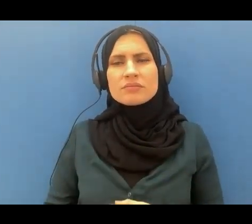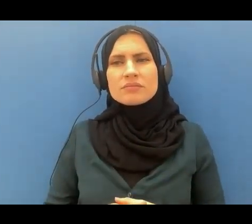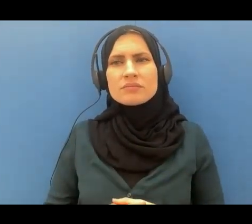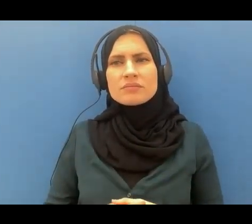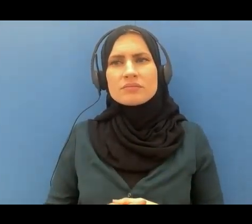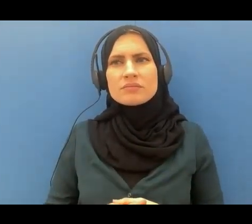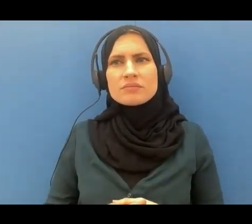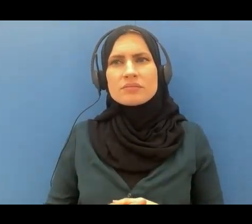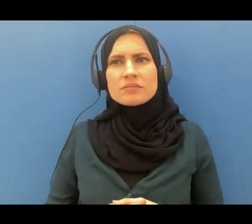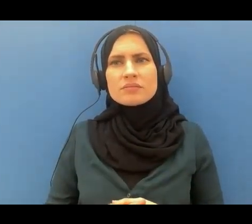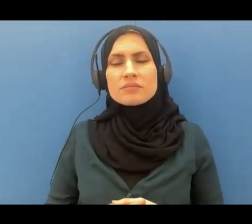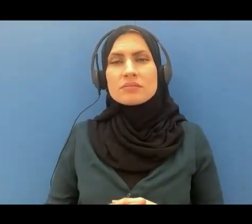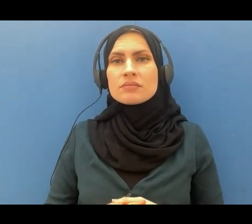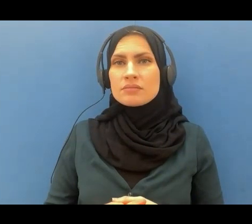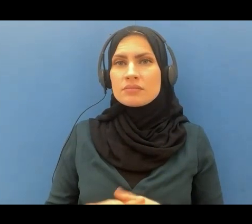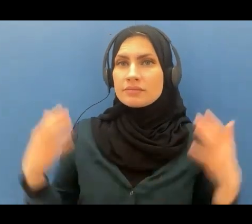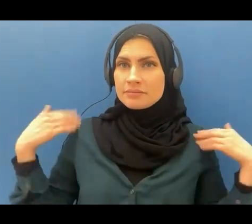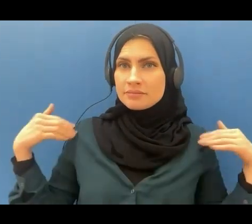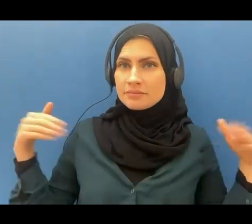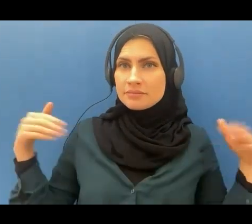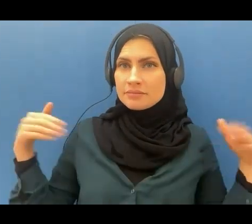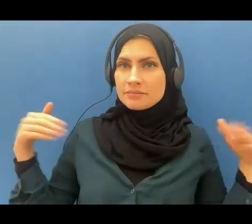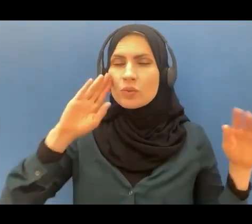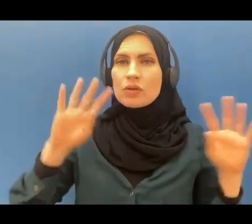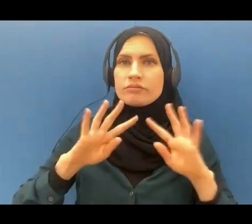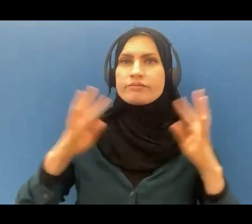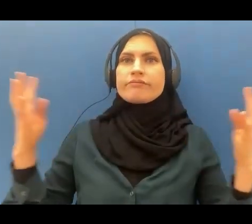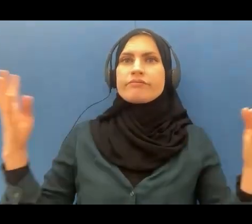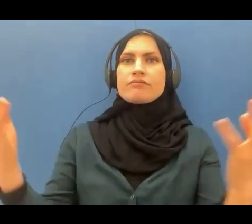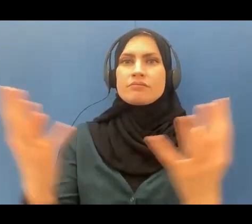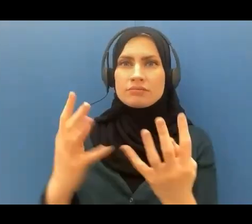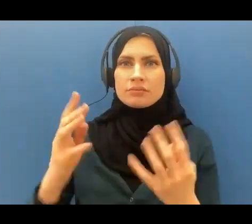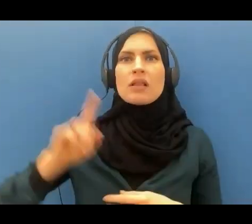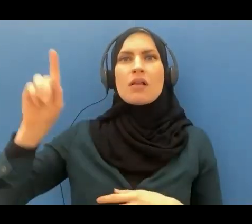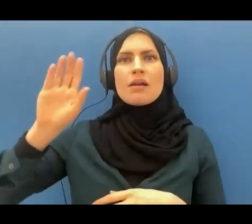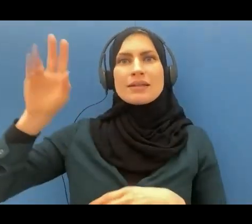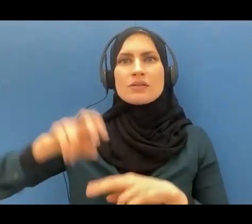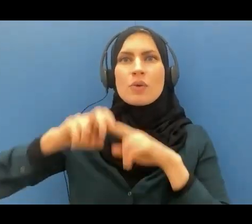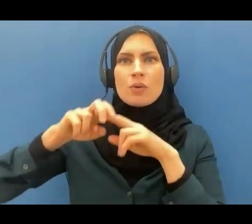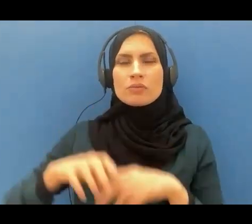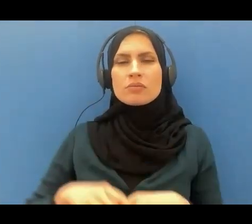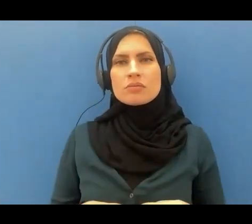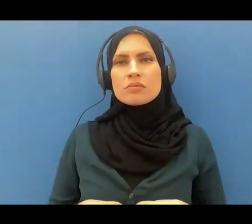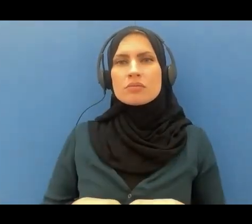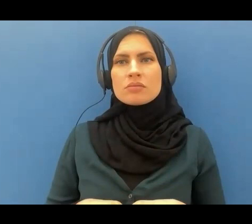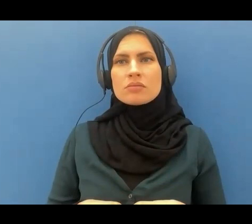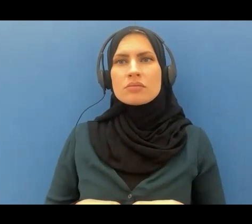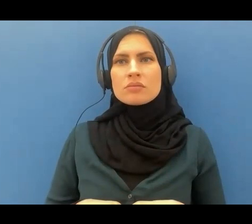and the angels will be surrounding the throne of Allah and the great word